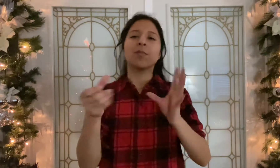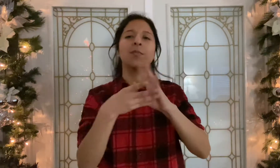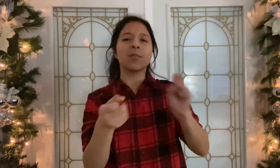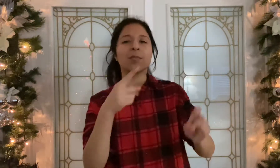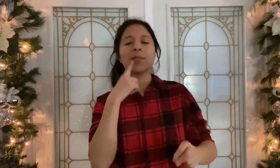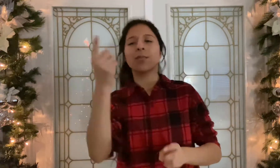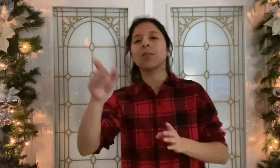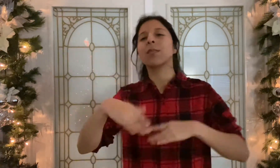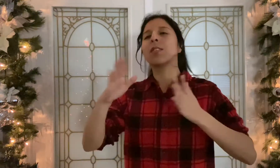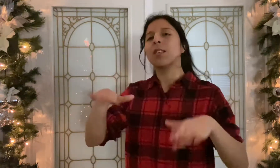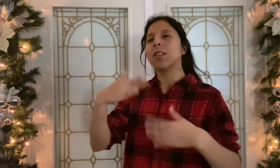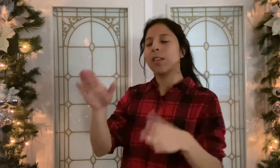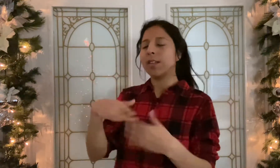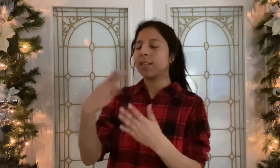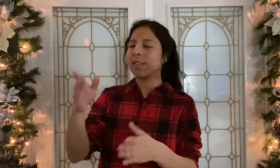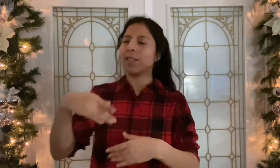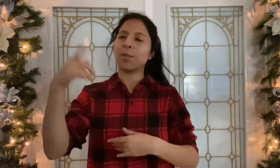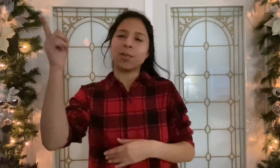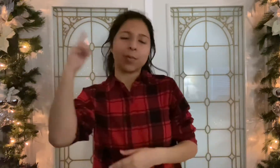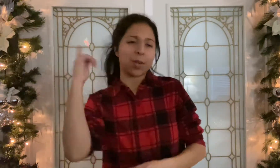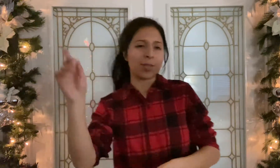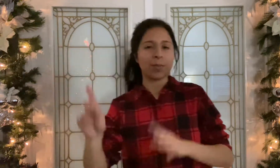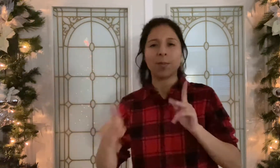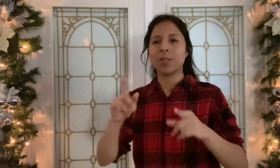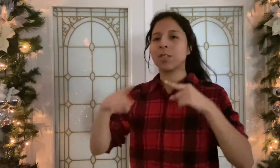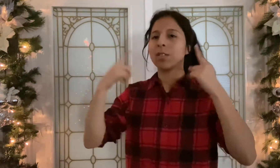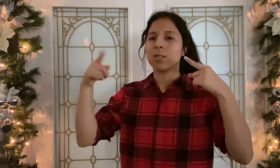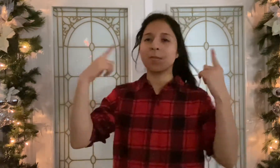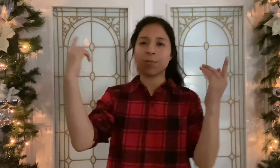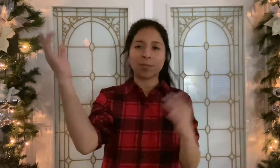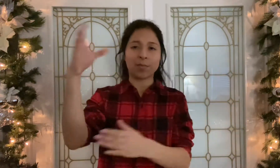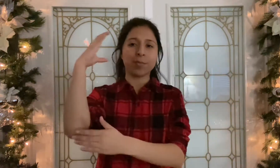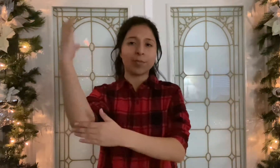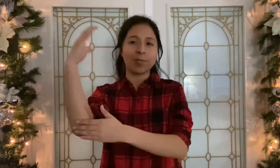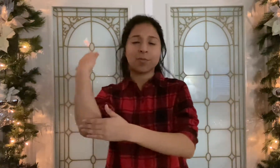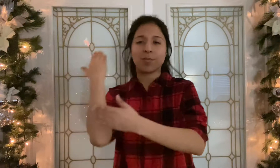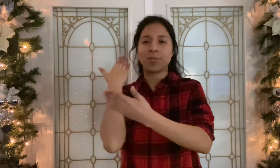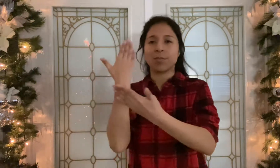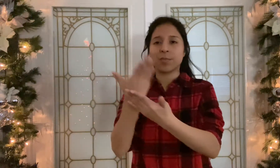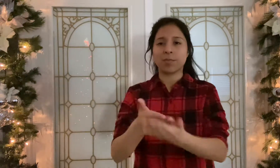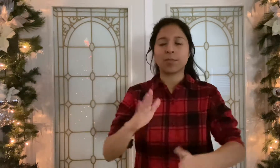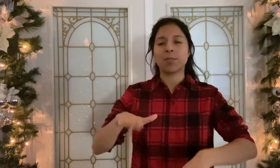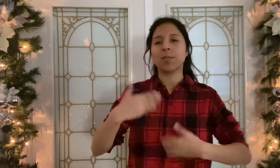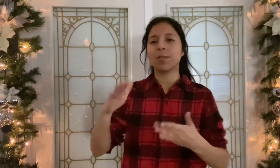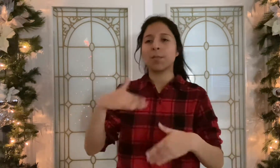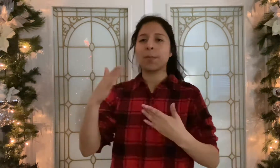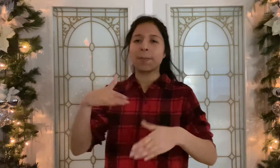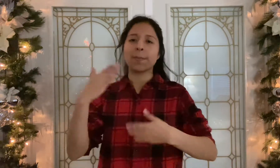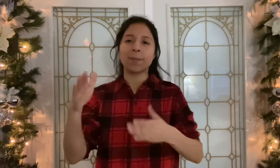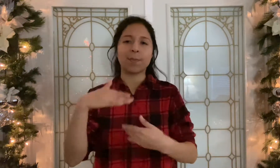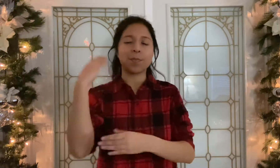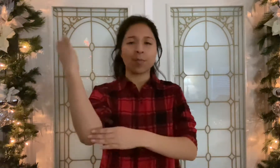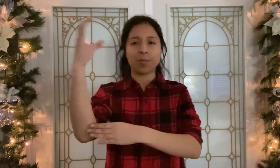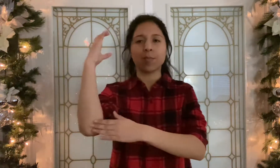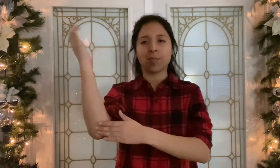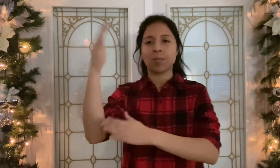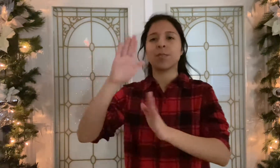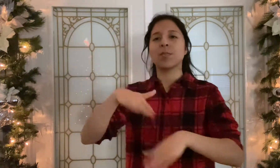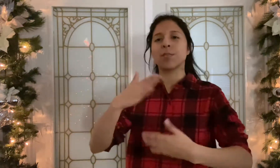dale, telling their tale Very, very, why people sing songs of good cheer Merry Christmas is here, merry merry merry Merry Merry merry